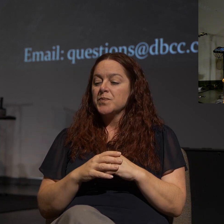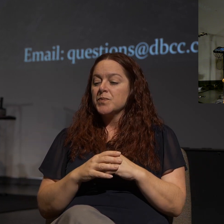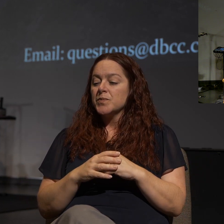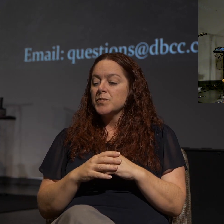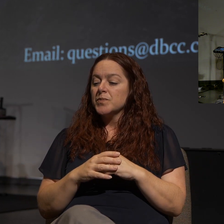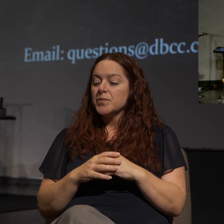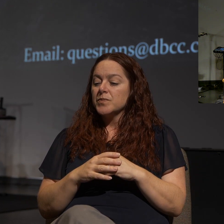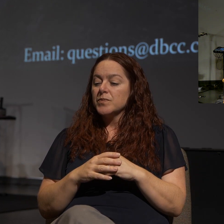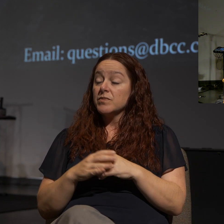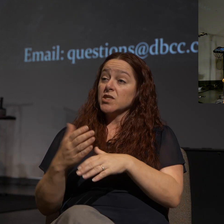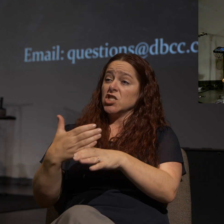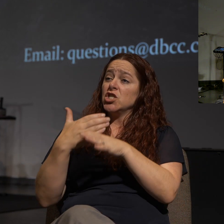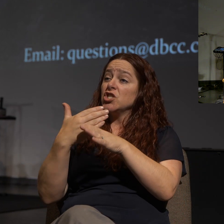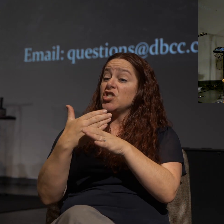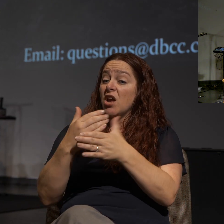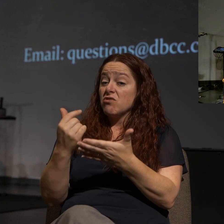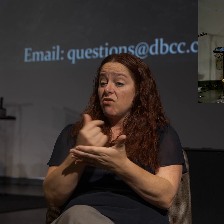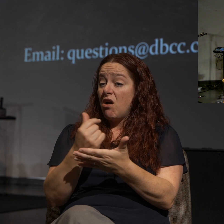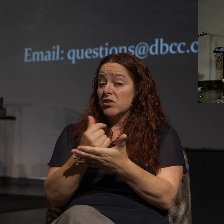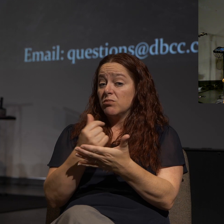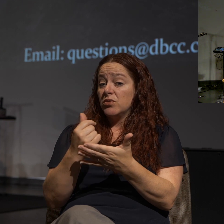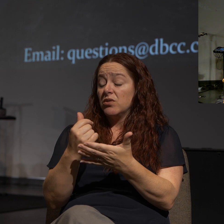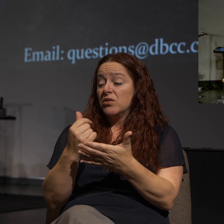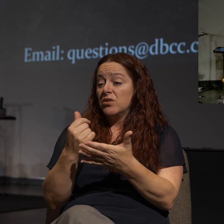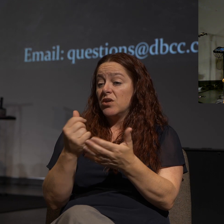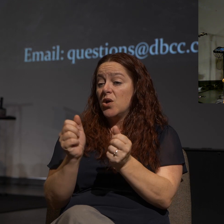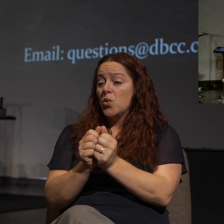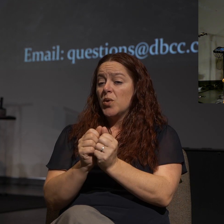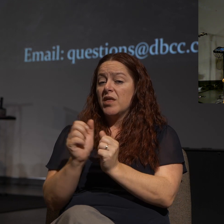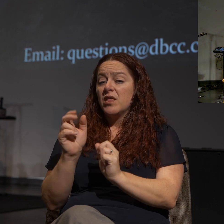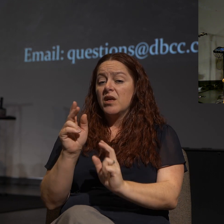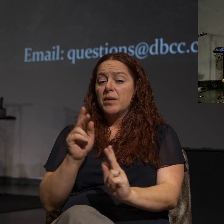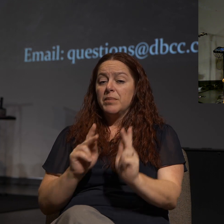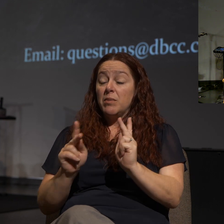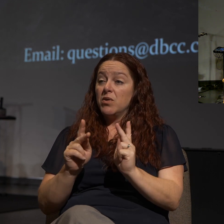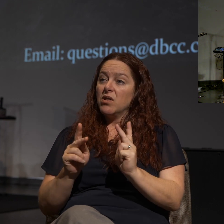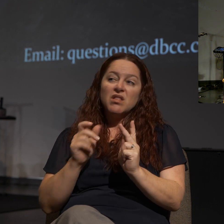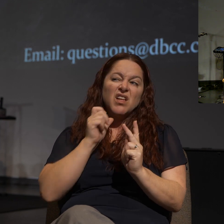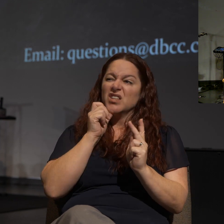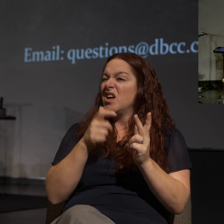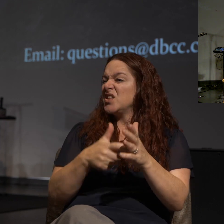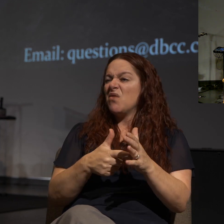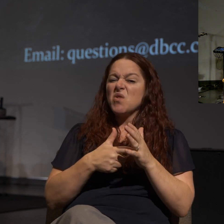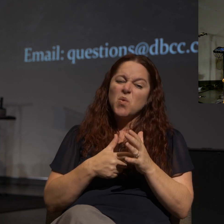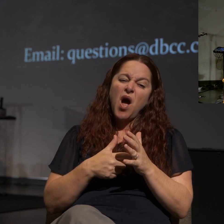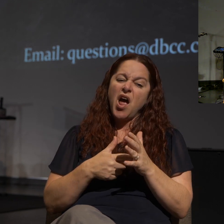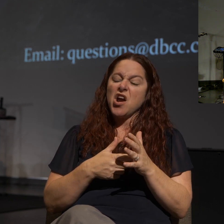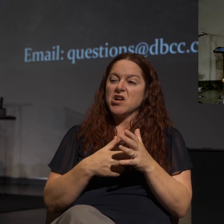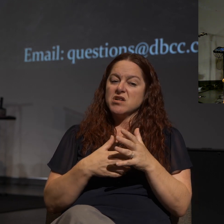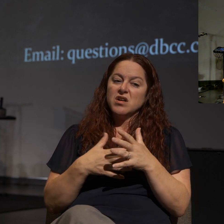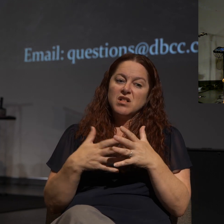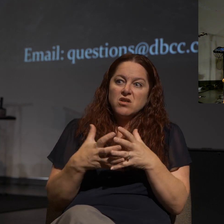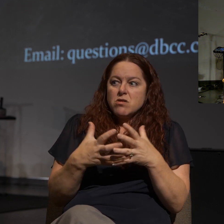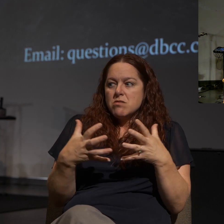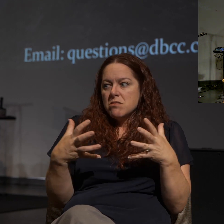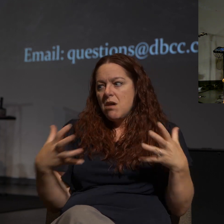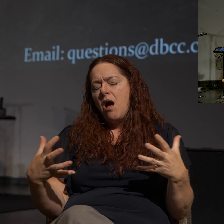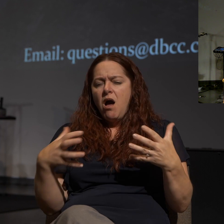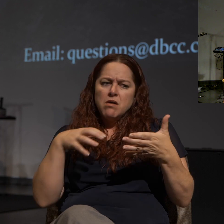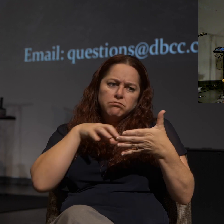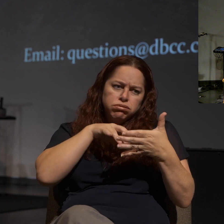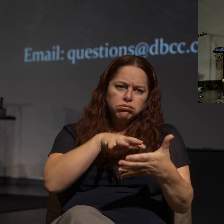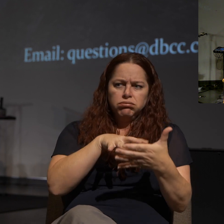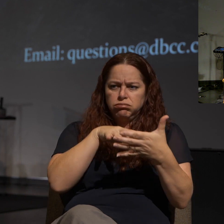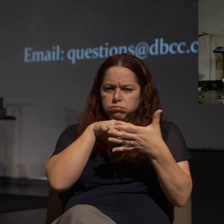share the gospel with people in a way that doesn't require a lot of heavy lifting. I know all of us think, like, we have to study,